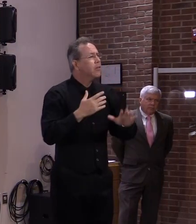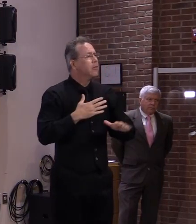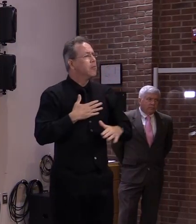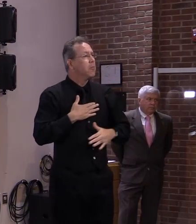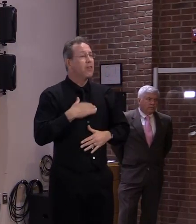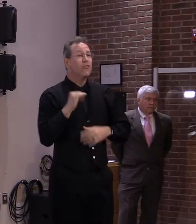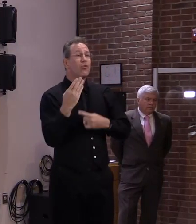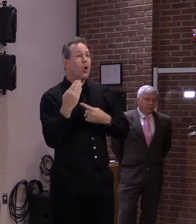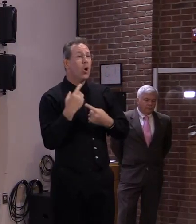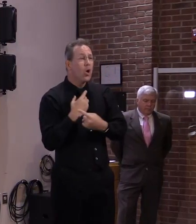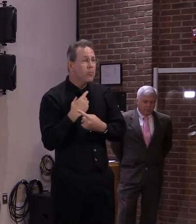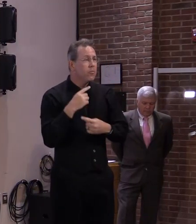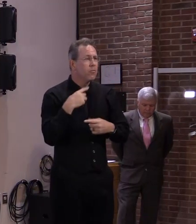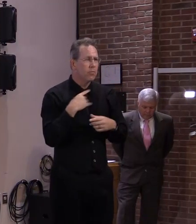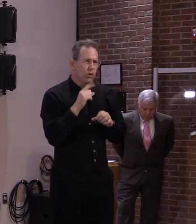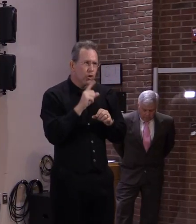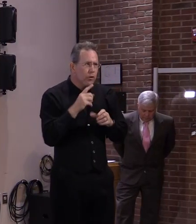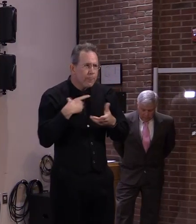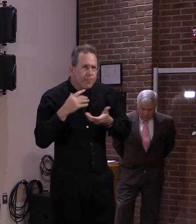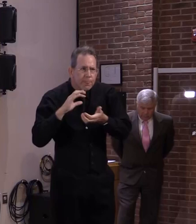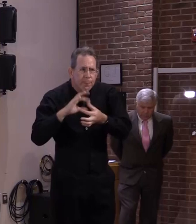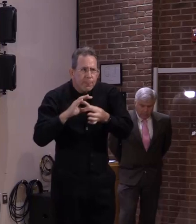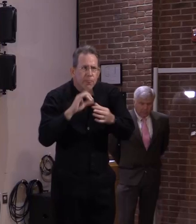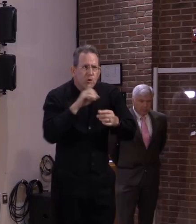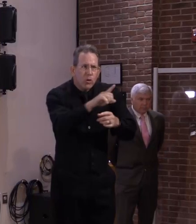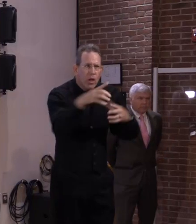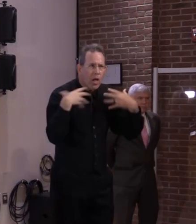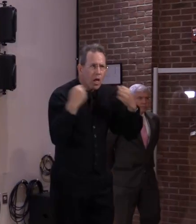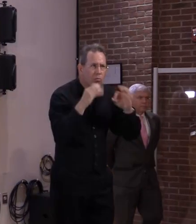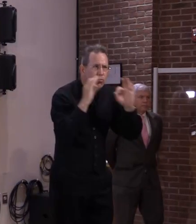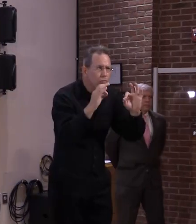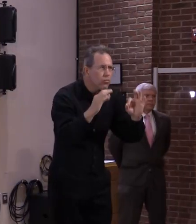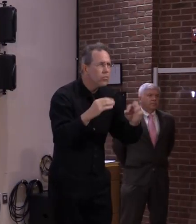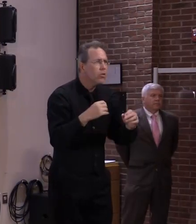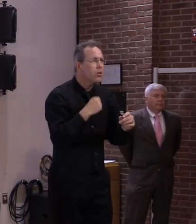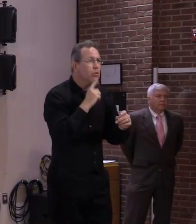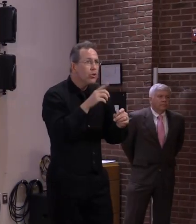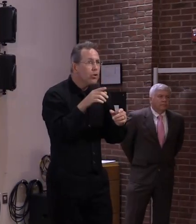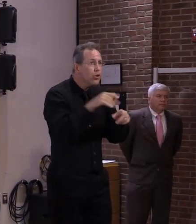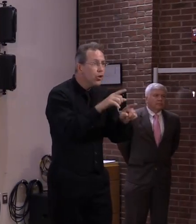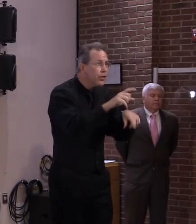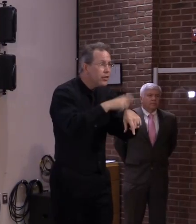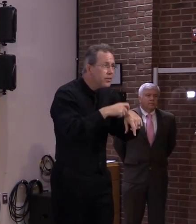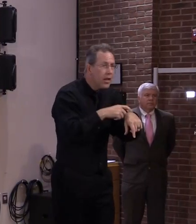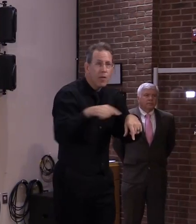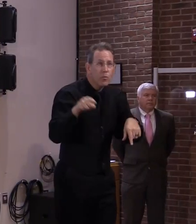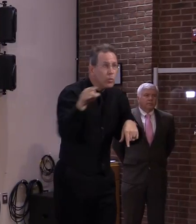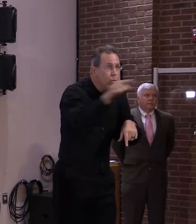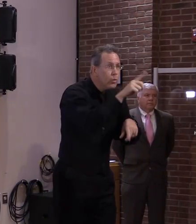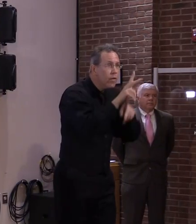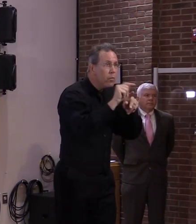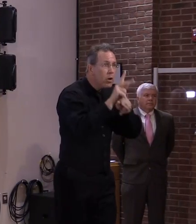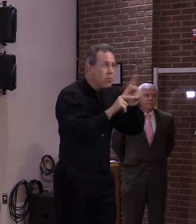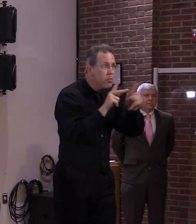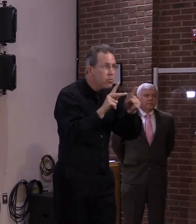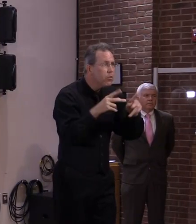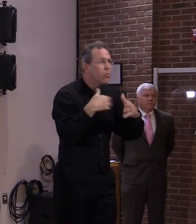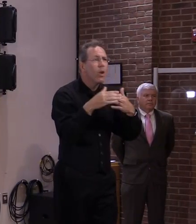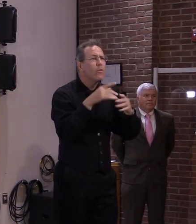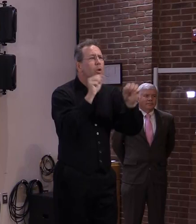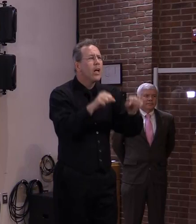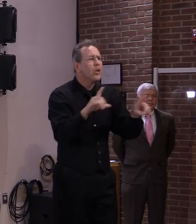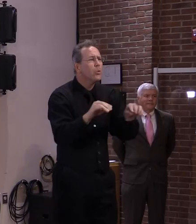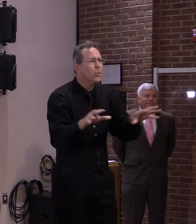your health to make sure that you and all of us continue to do everything we can to ensure that we don't lose ground.